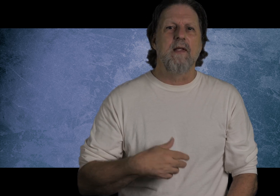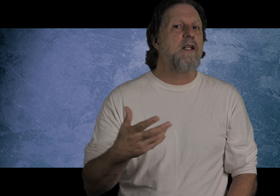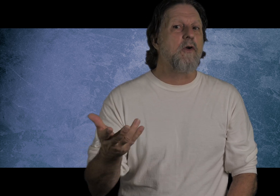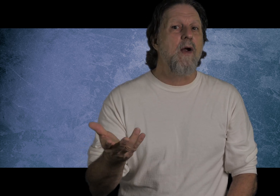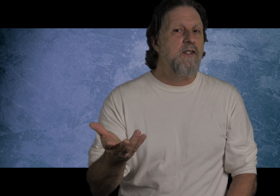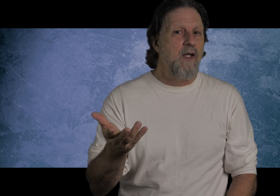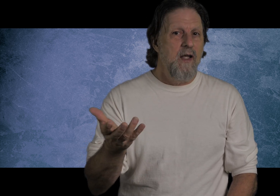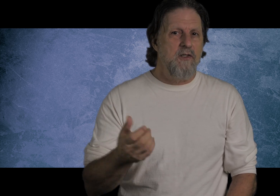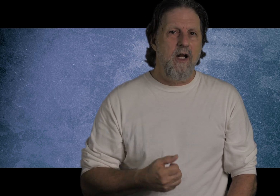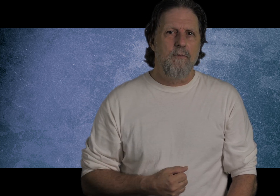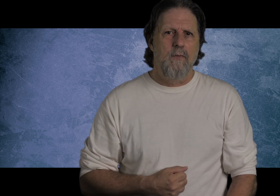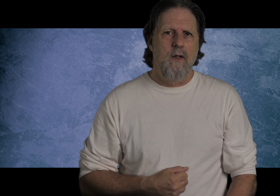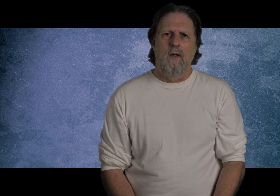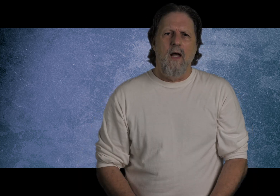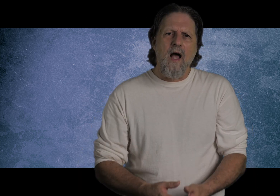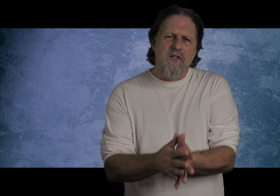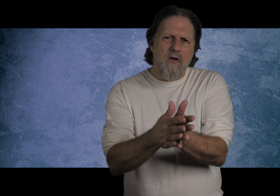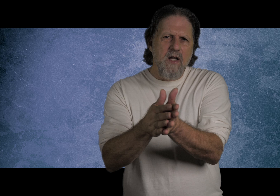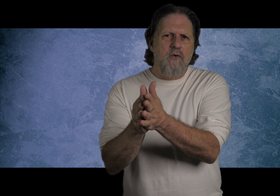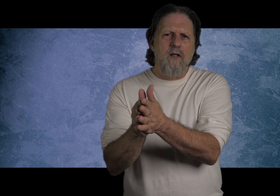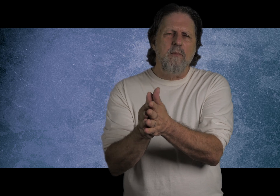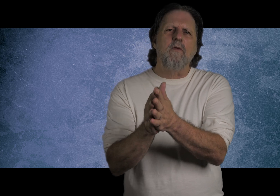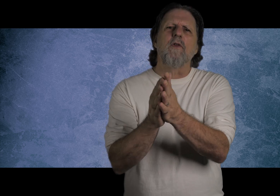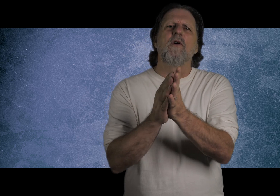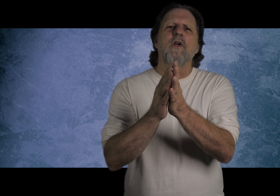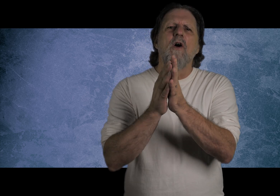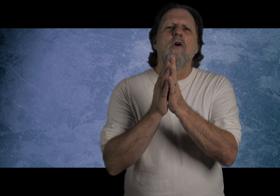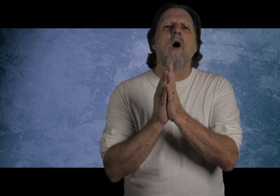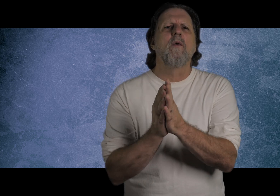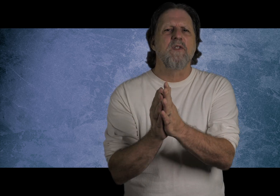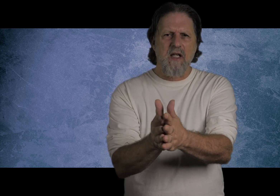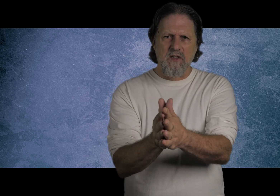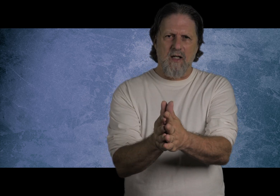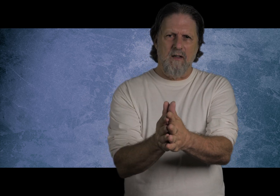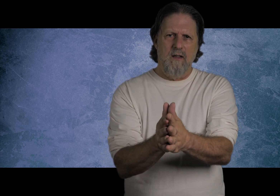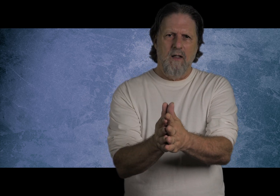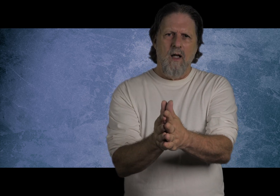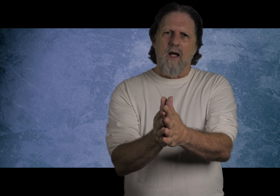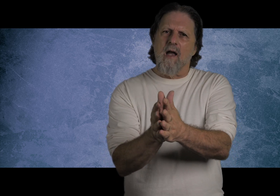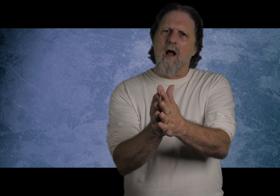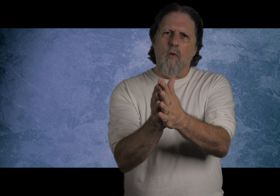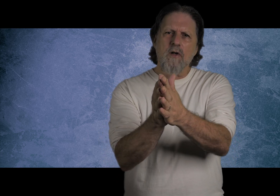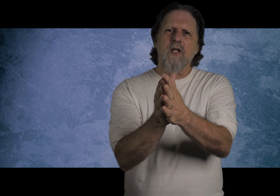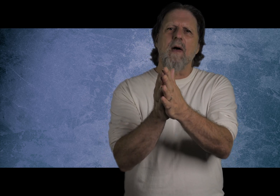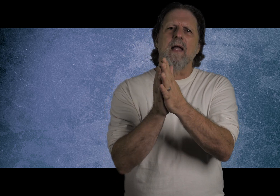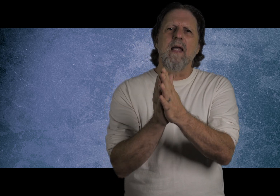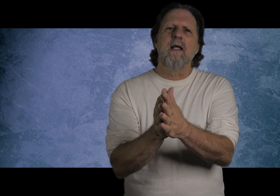mean, that's grace, isn't it? And I see grace throughout the book for those who are resisting. God warns them again